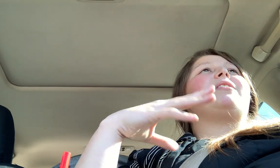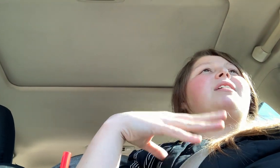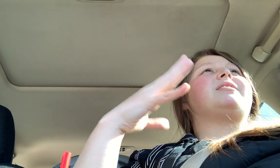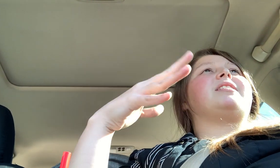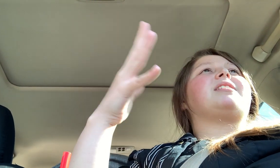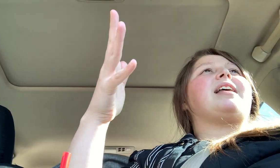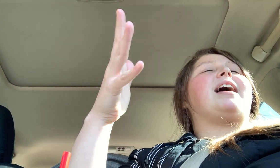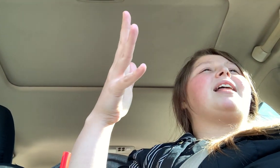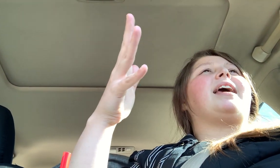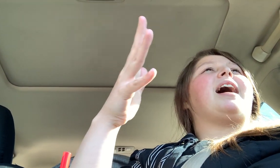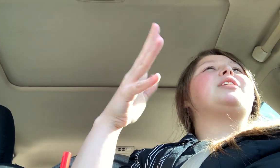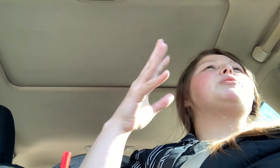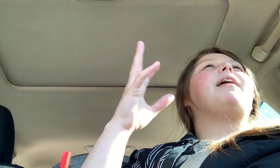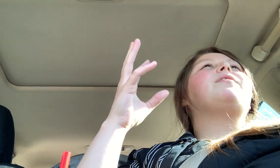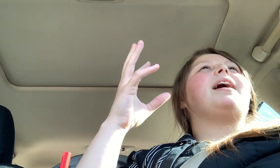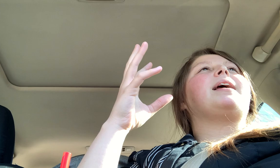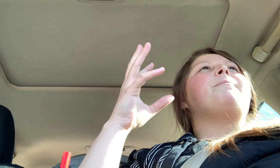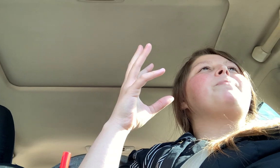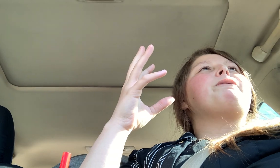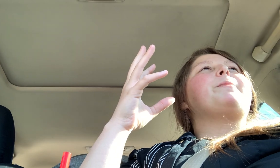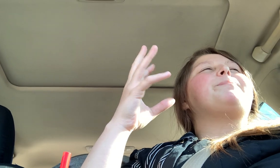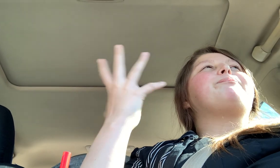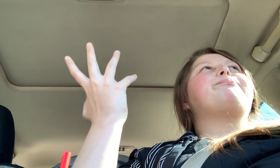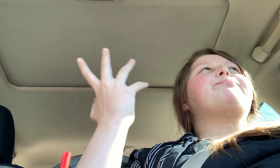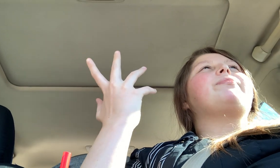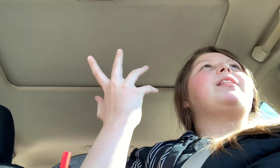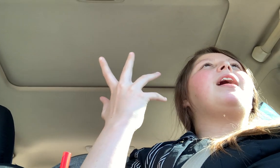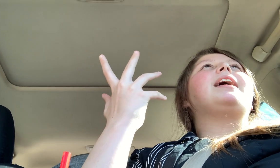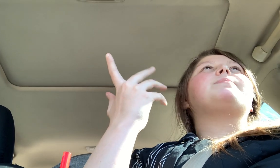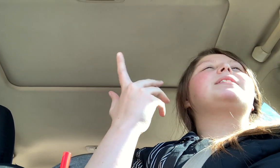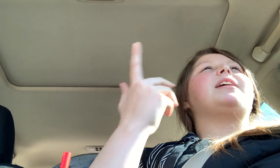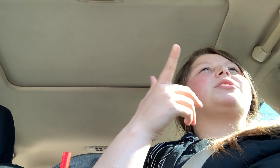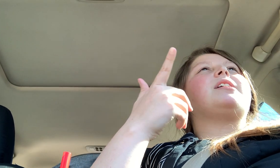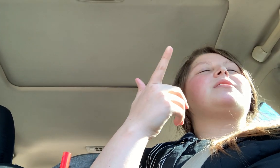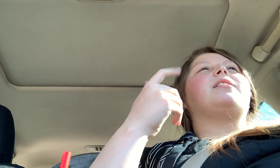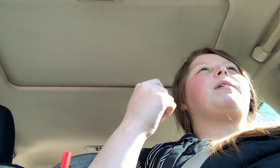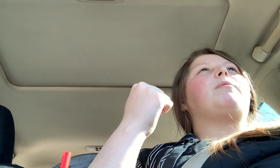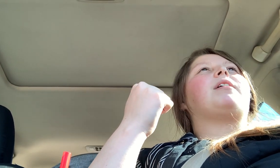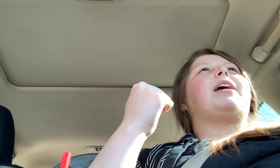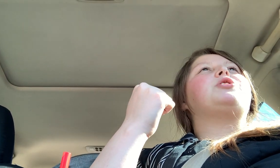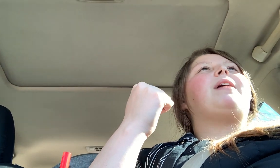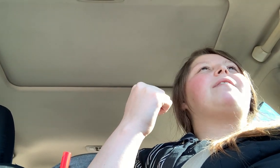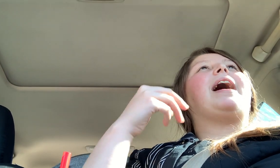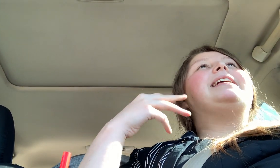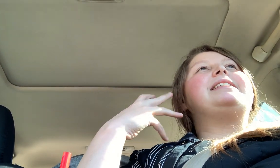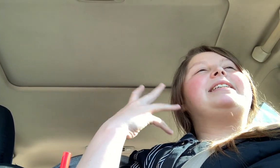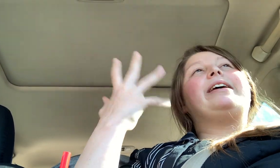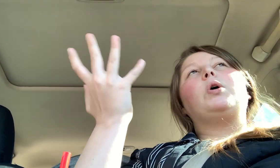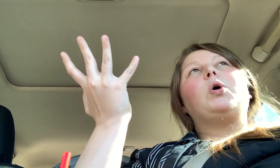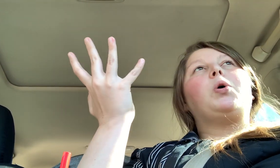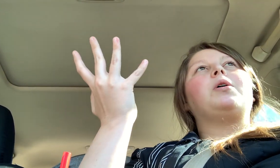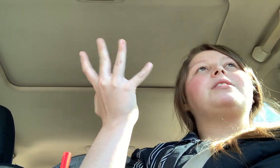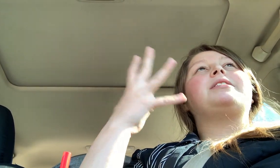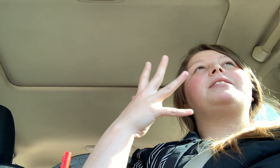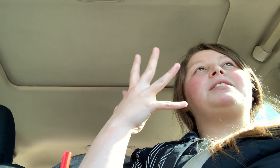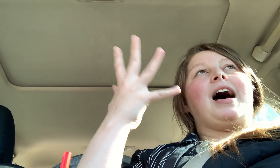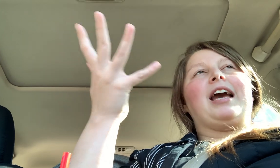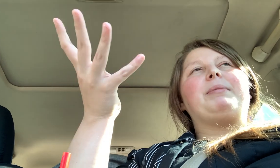this, this and that. Like I do have like not expectations. That's not the right word. I do have ideal timing,